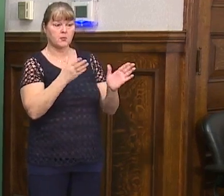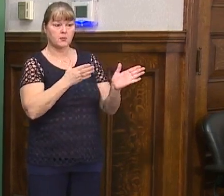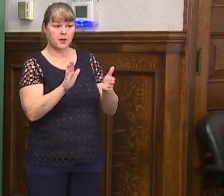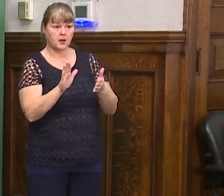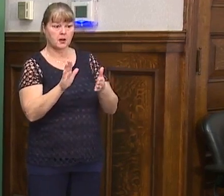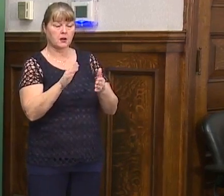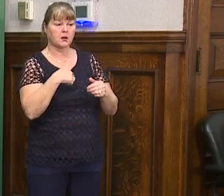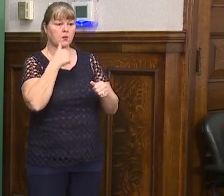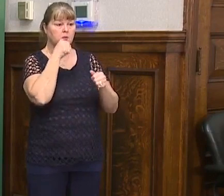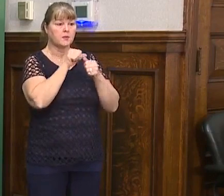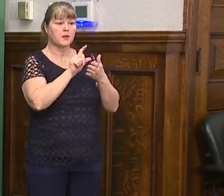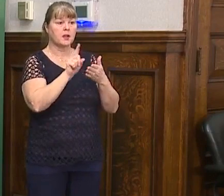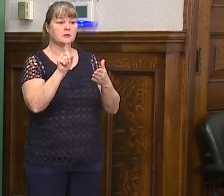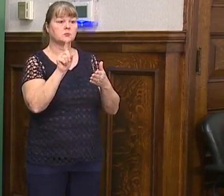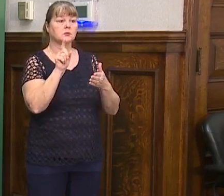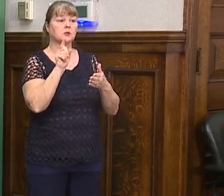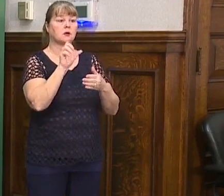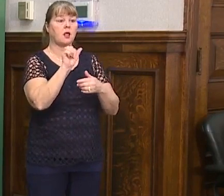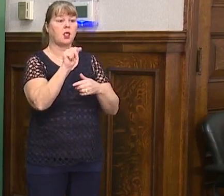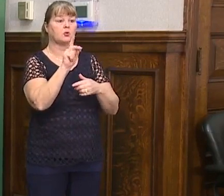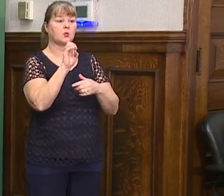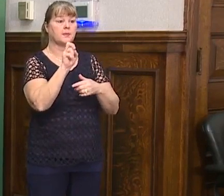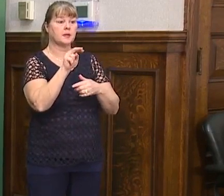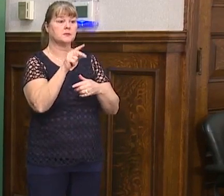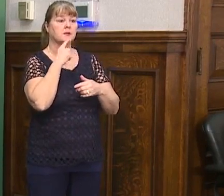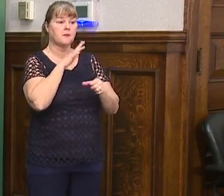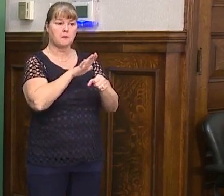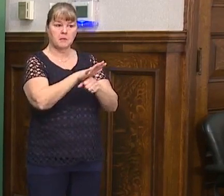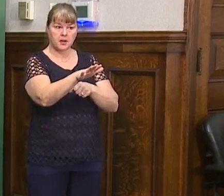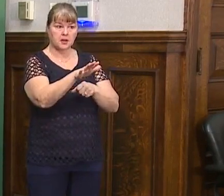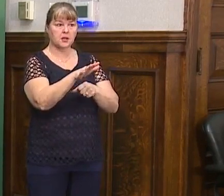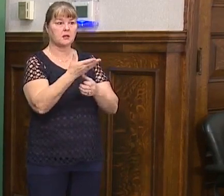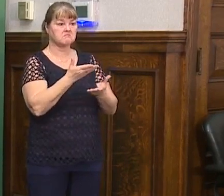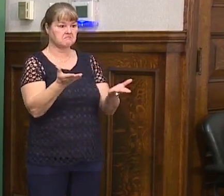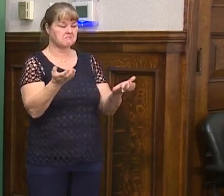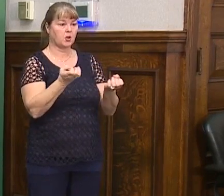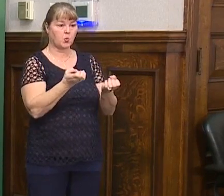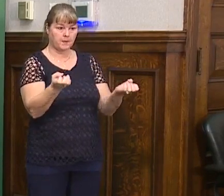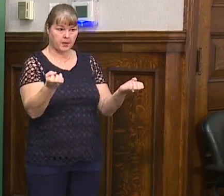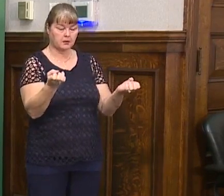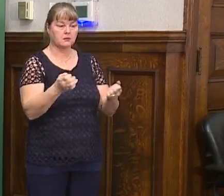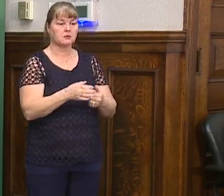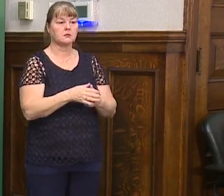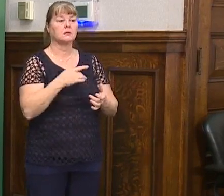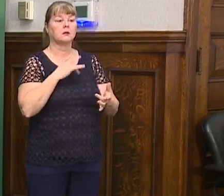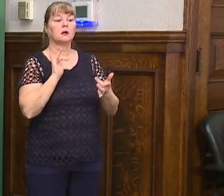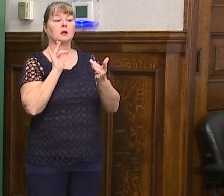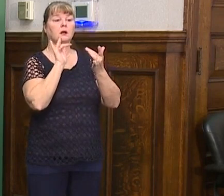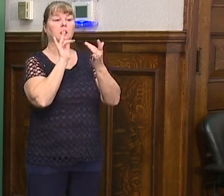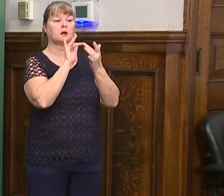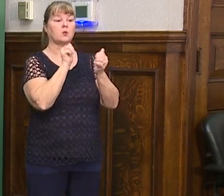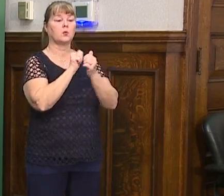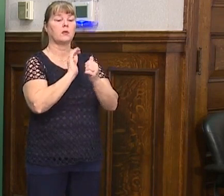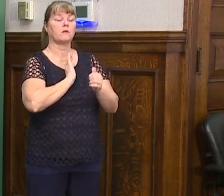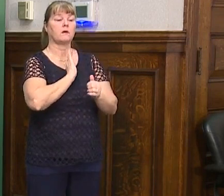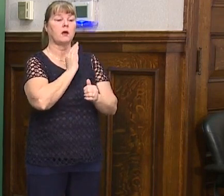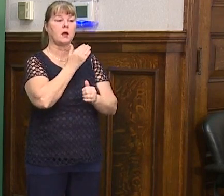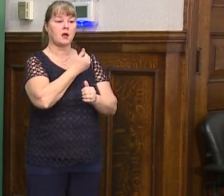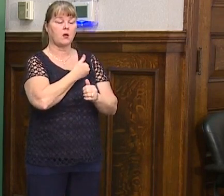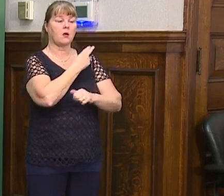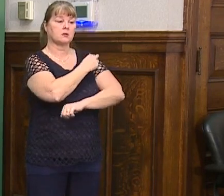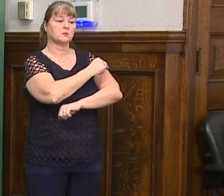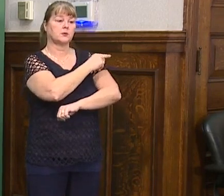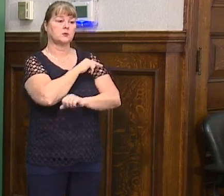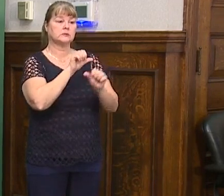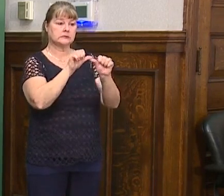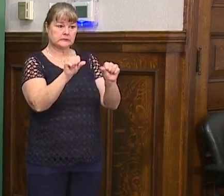remember in the call last week, uh, I have been in contact with our, um, our